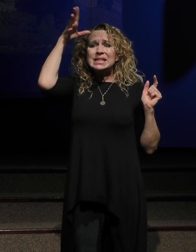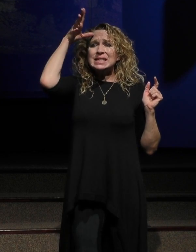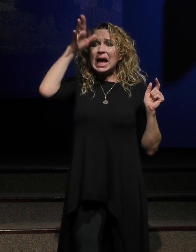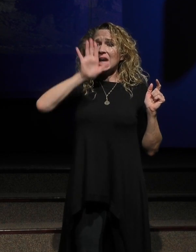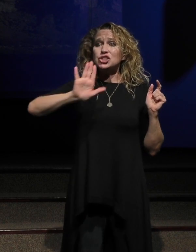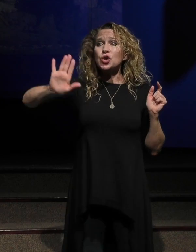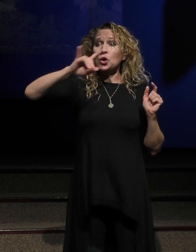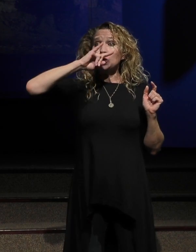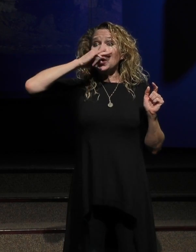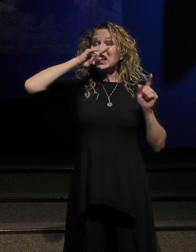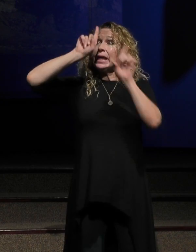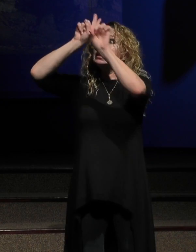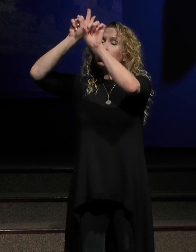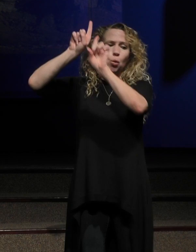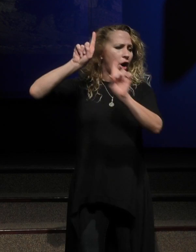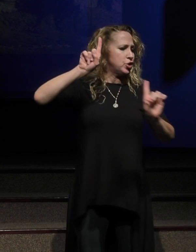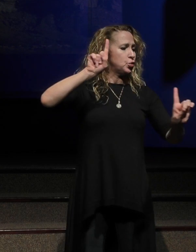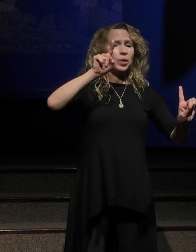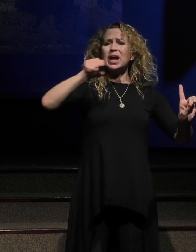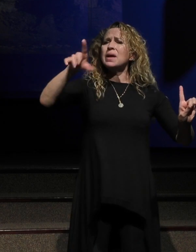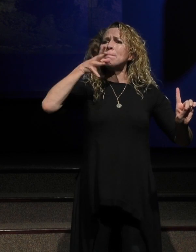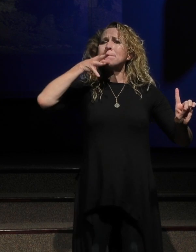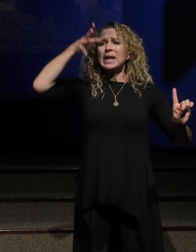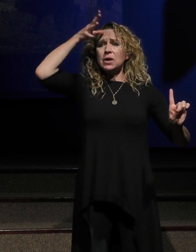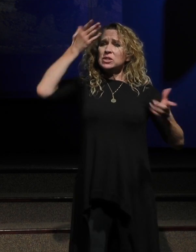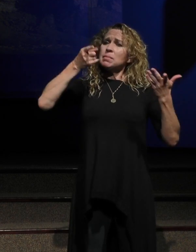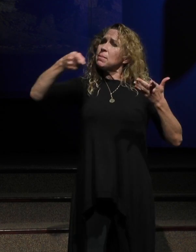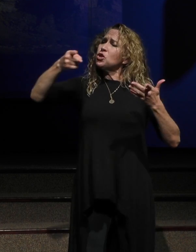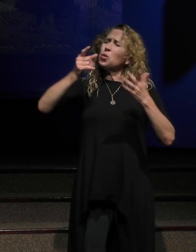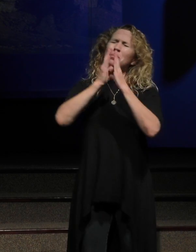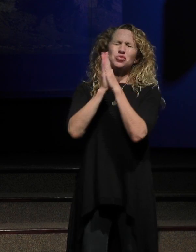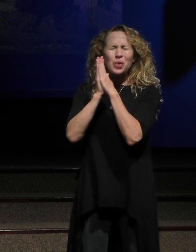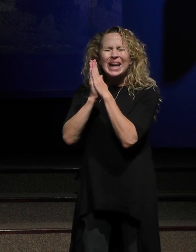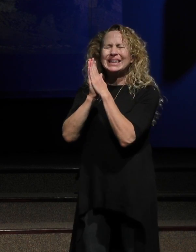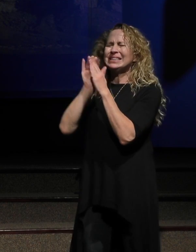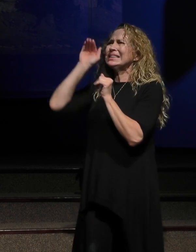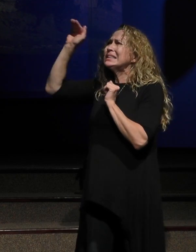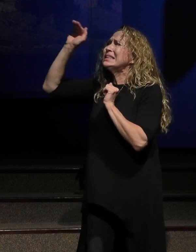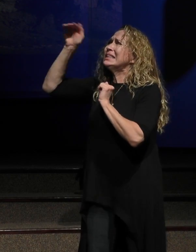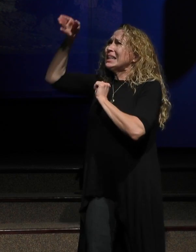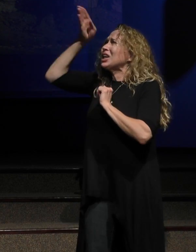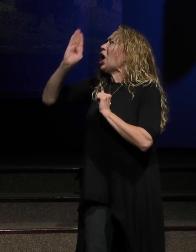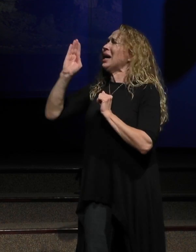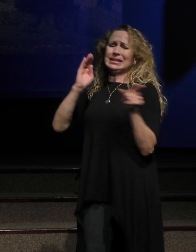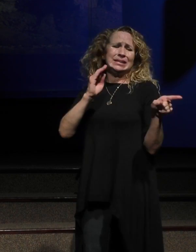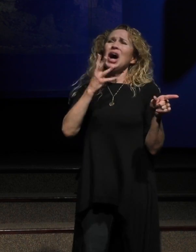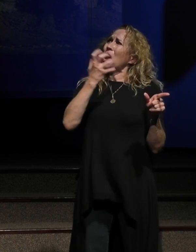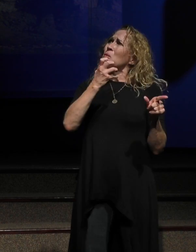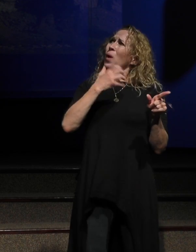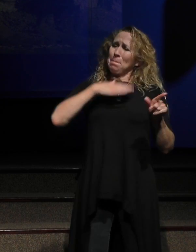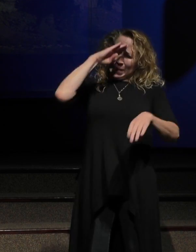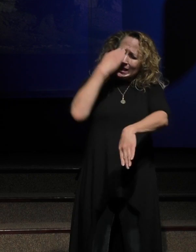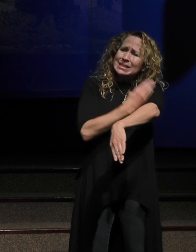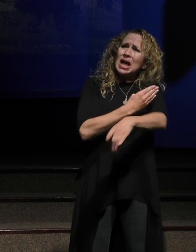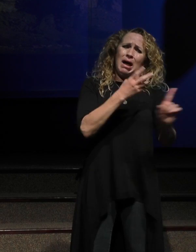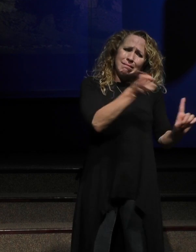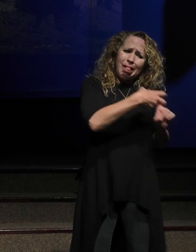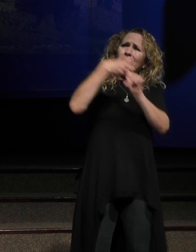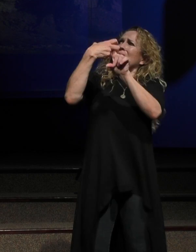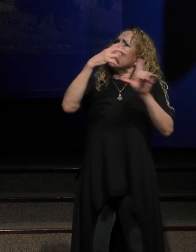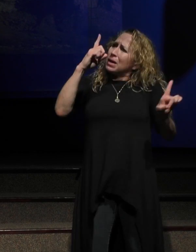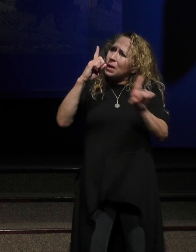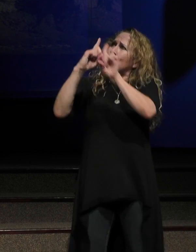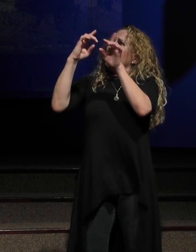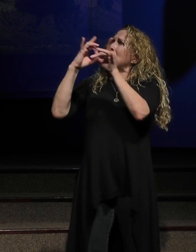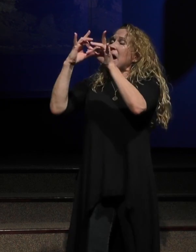spiritually and your desperate prayer is you want them to come back, maybe for you, your desperate prayer is your marriage is in trouble and you want your marriage